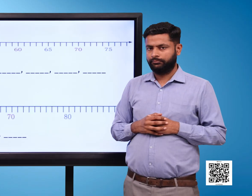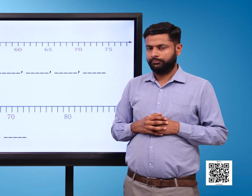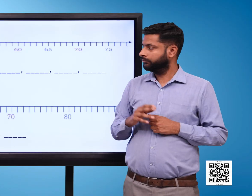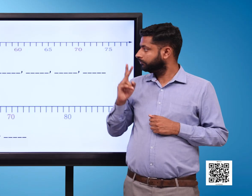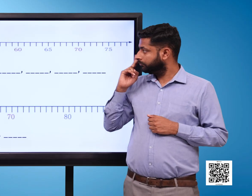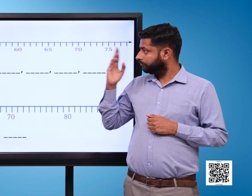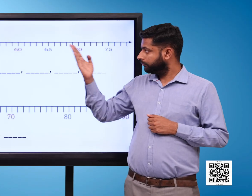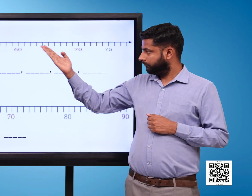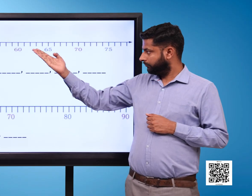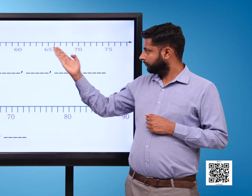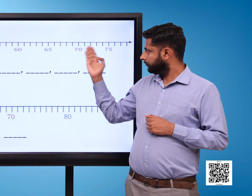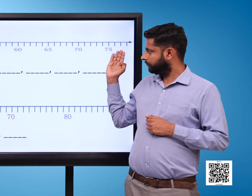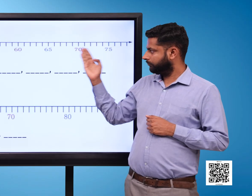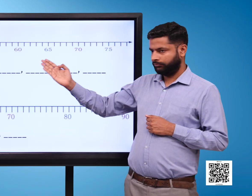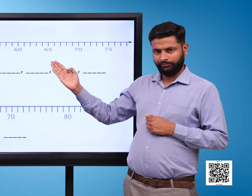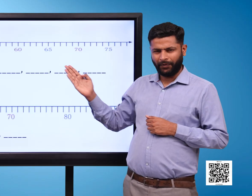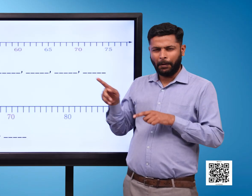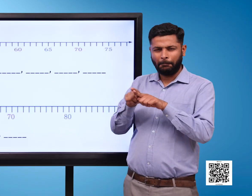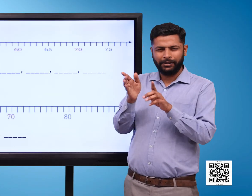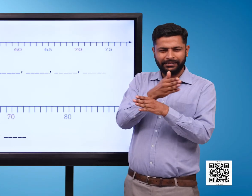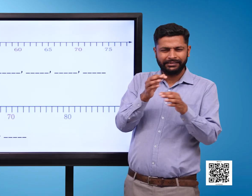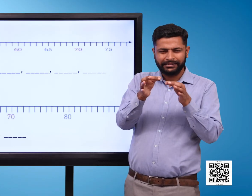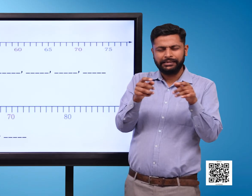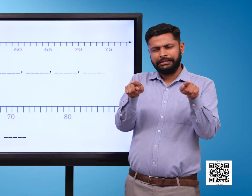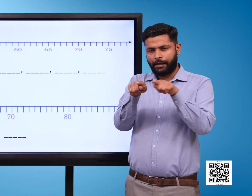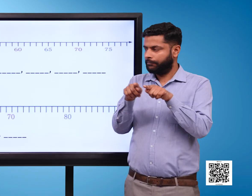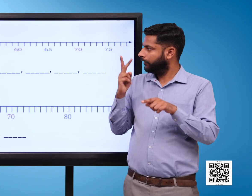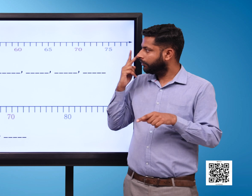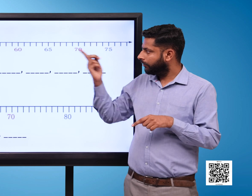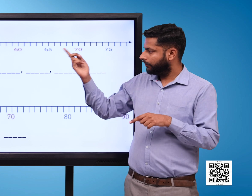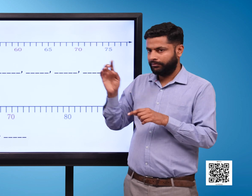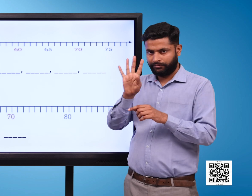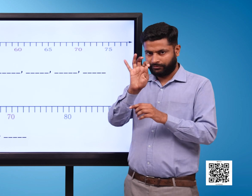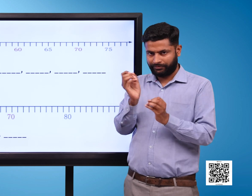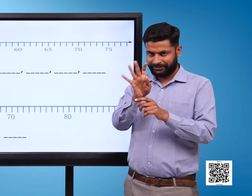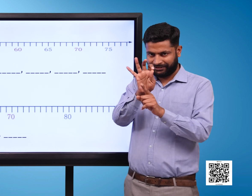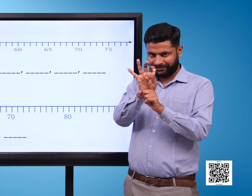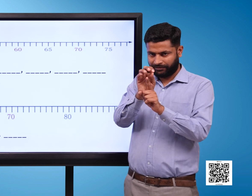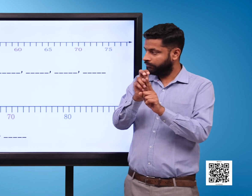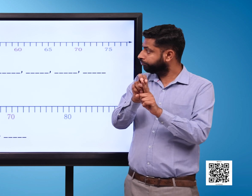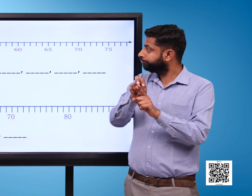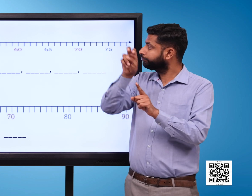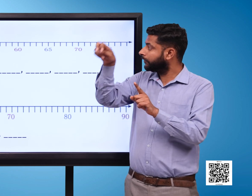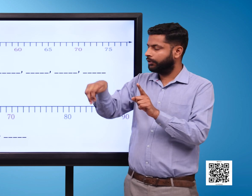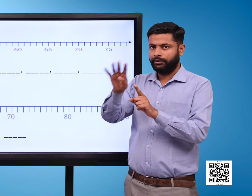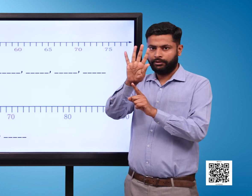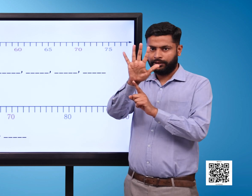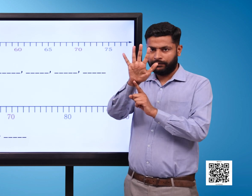Blank Now we have one more number line The first number on the number line is 40 And the last is